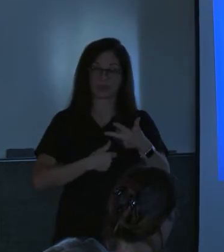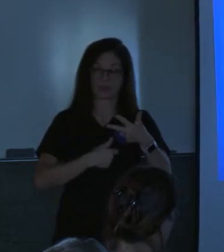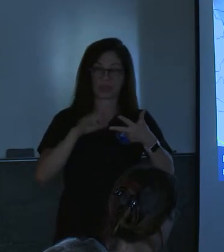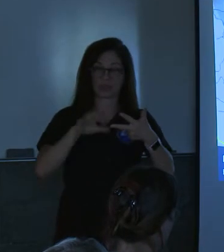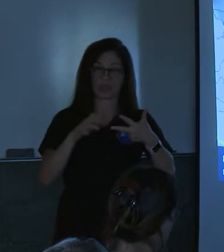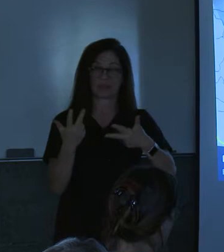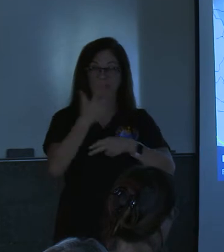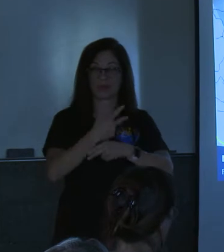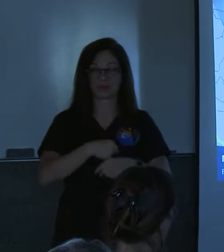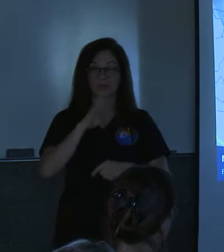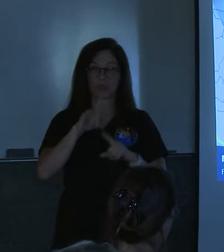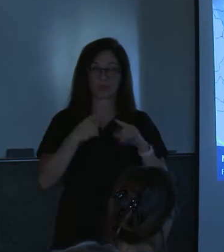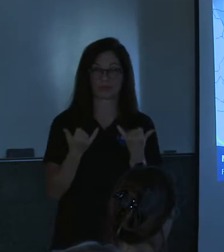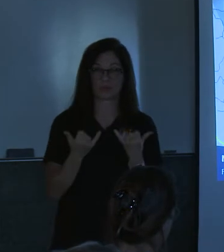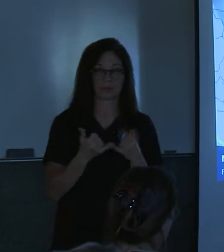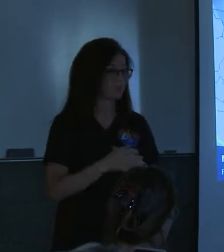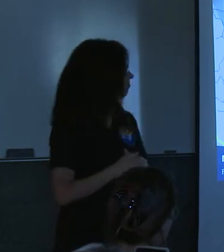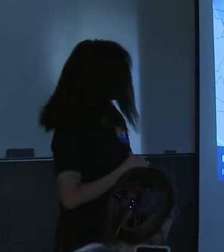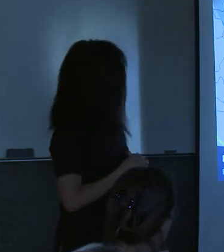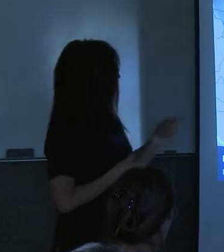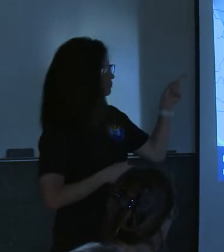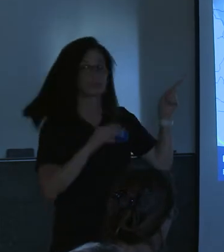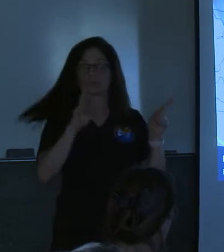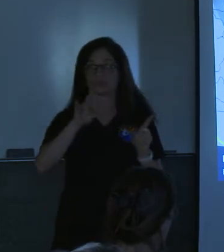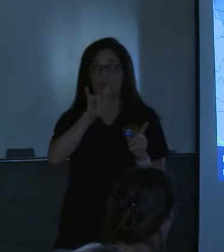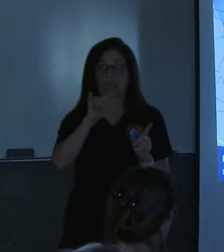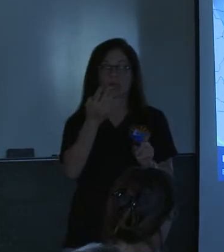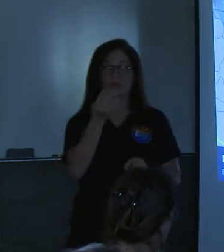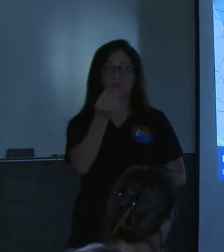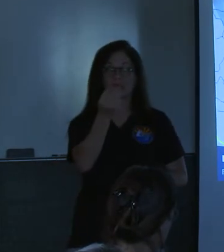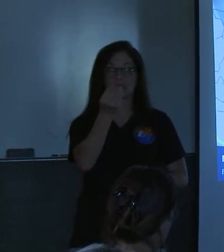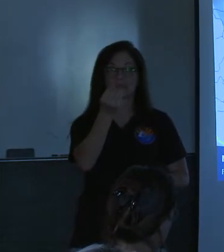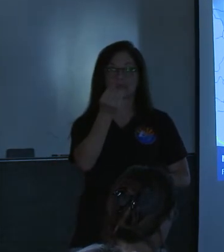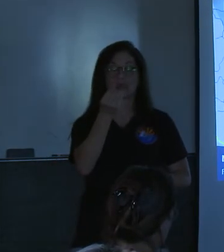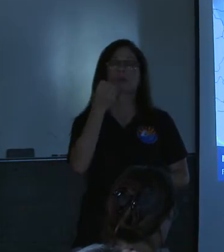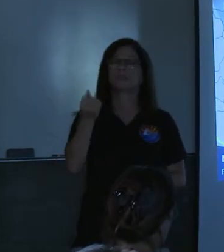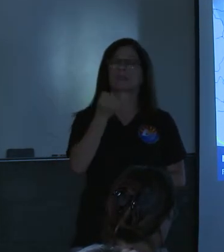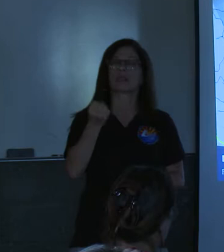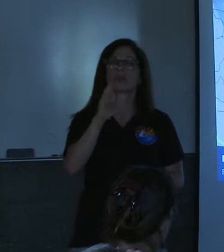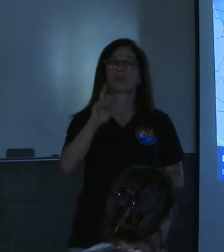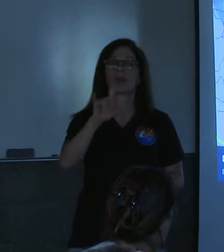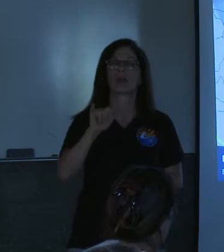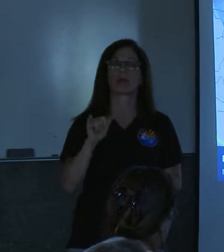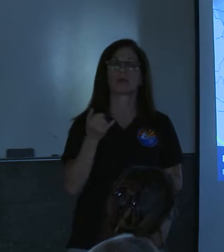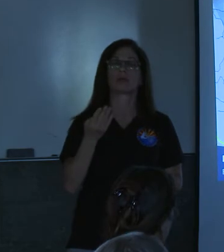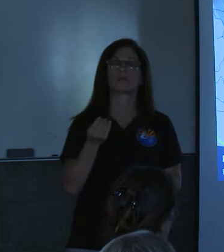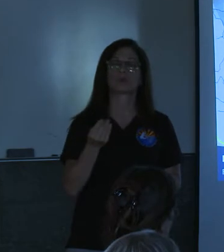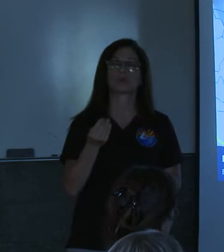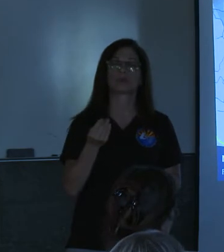next slide here is july 14th it's a saturday july 14th